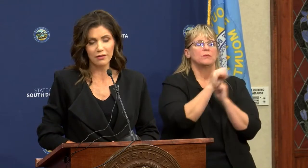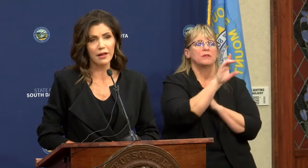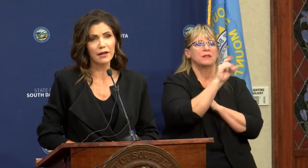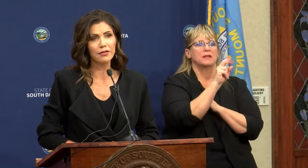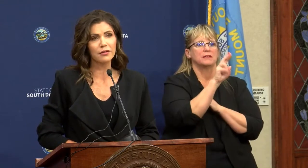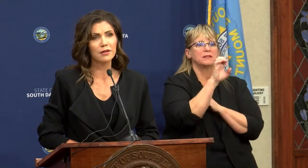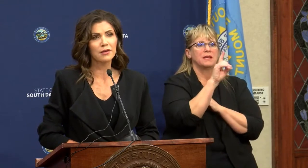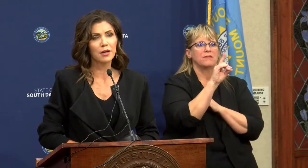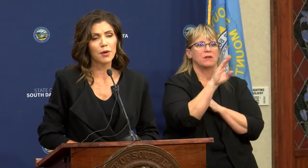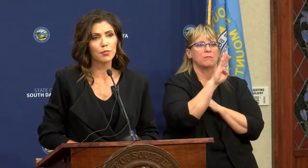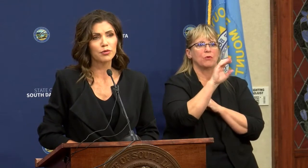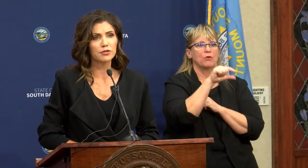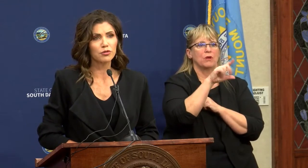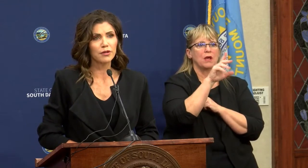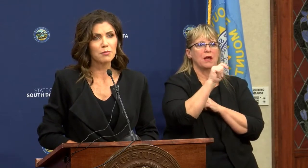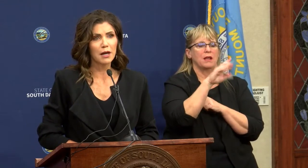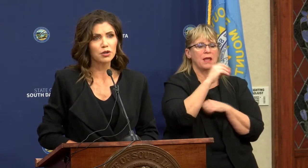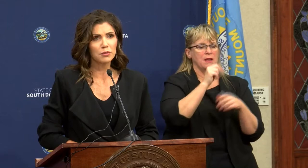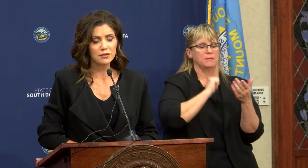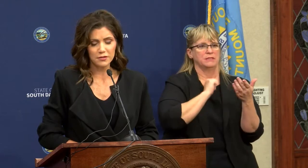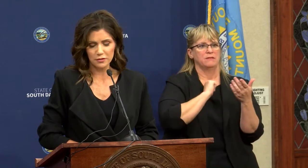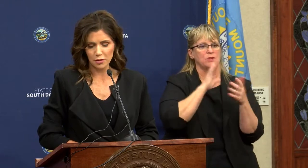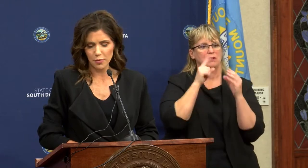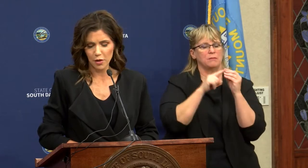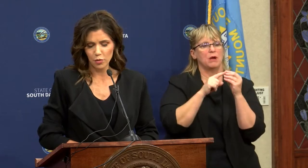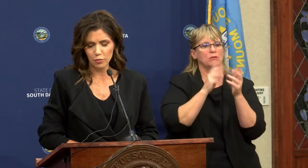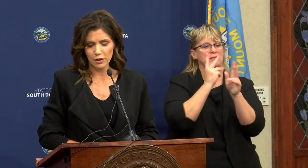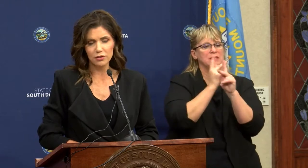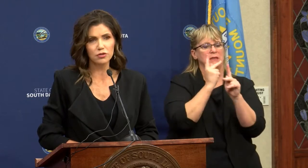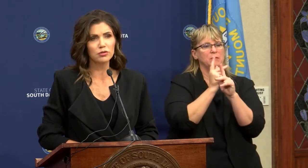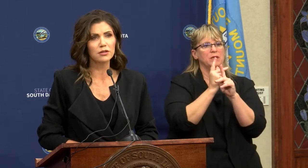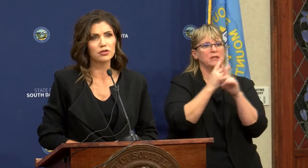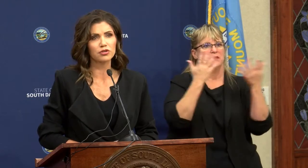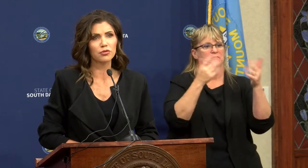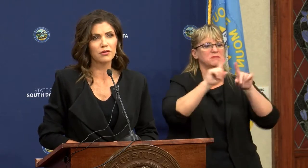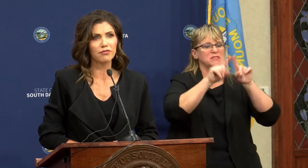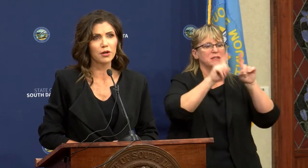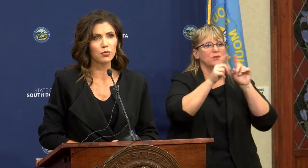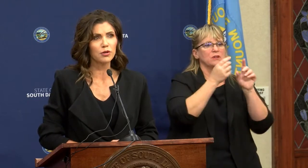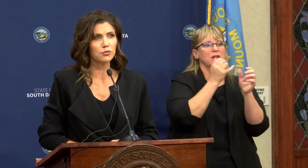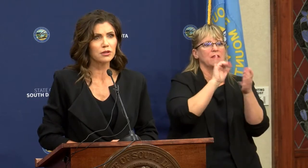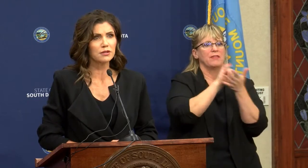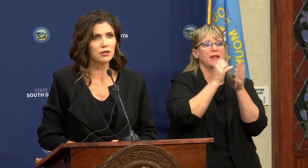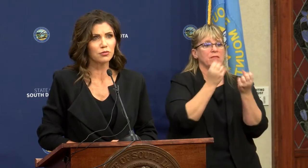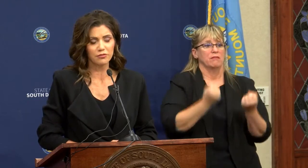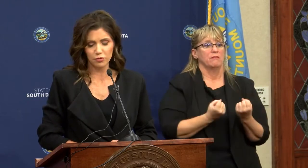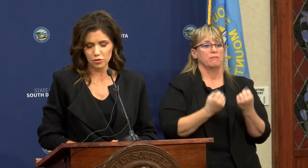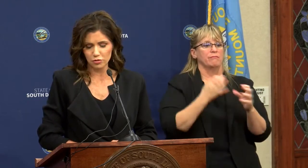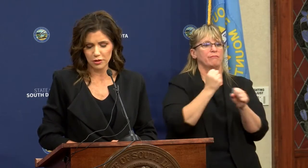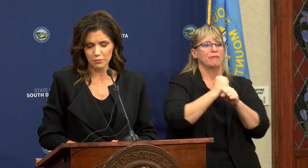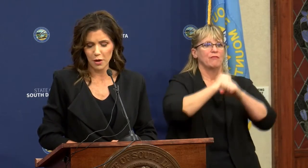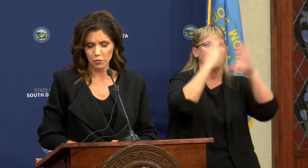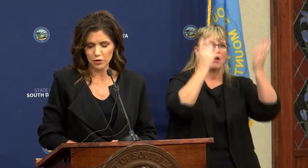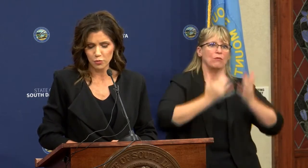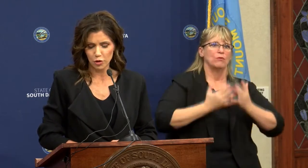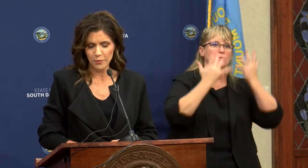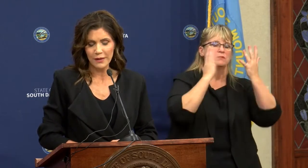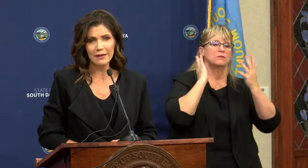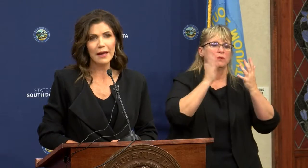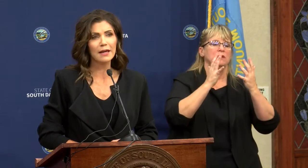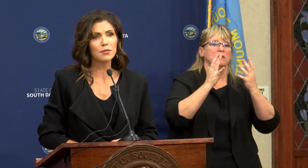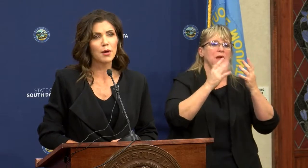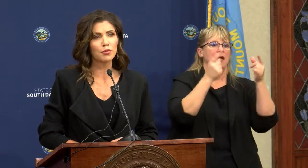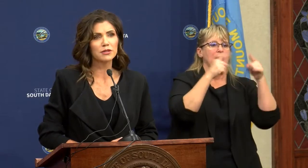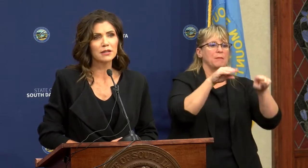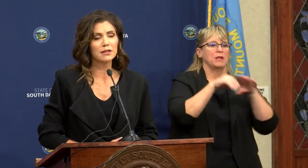and I spoke at length about preserving monuments, about what we can do to ensure that fireworks will continue in the future at Mount Rushmore